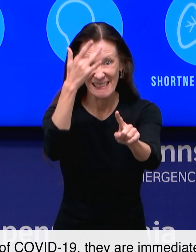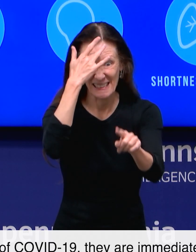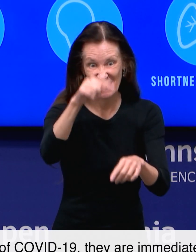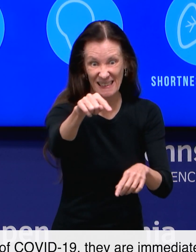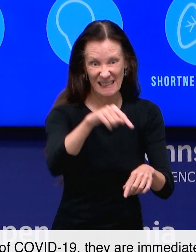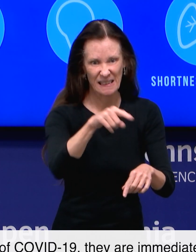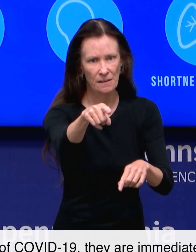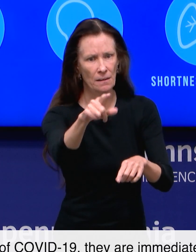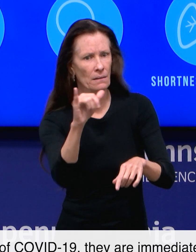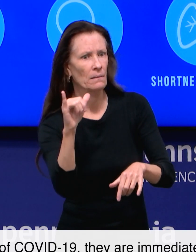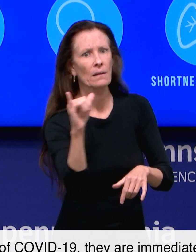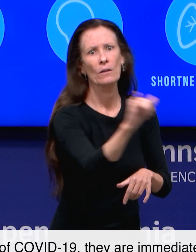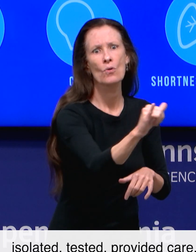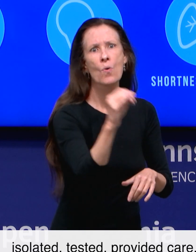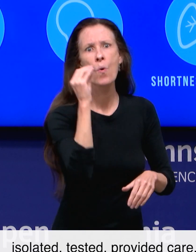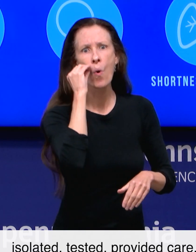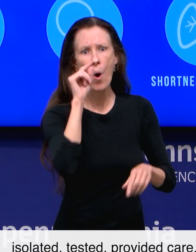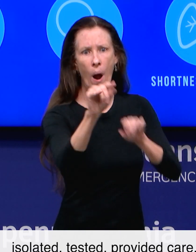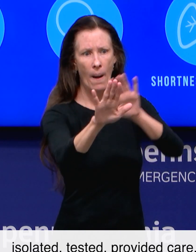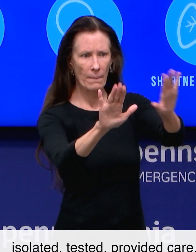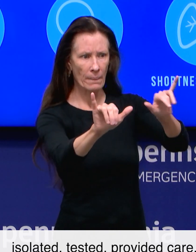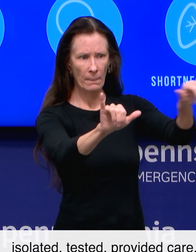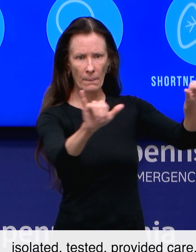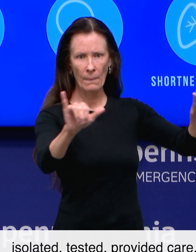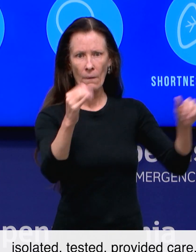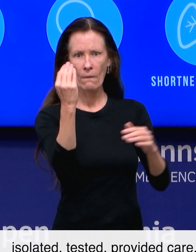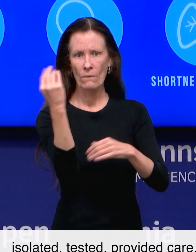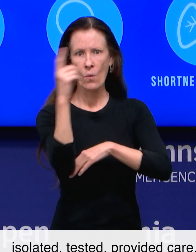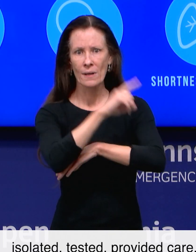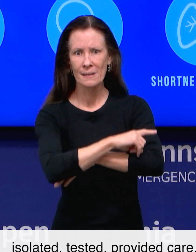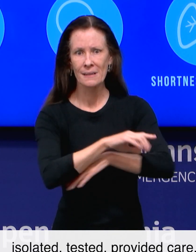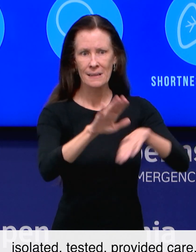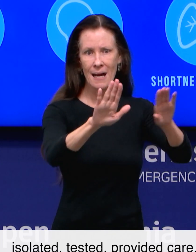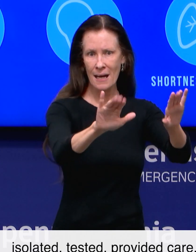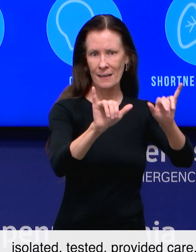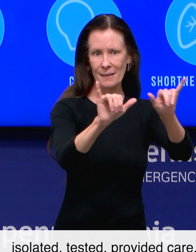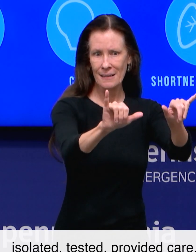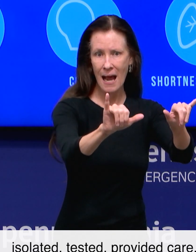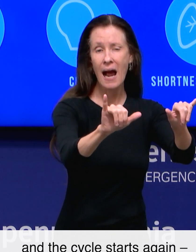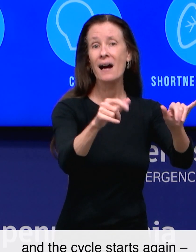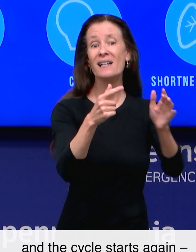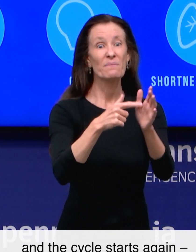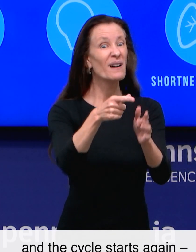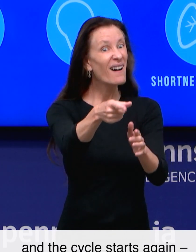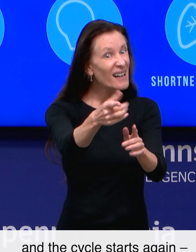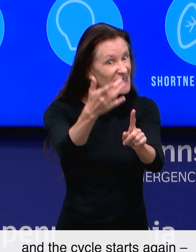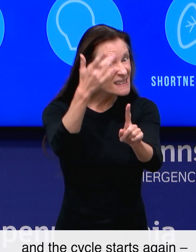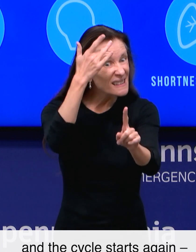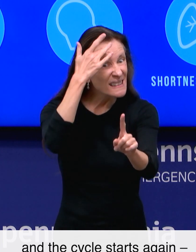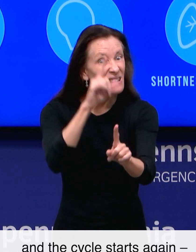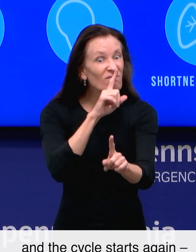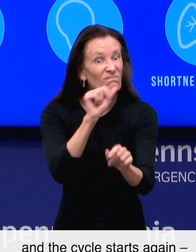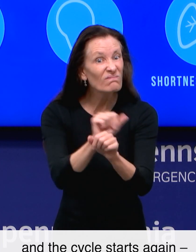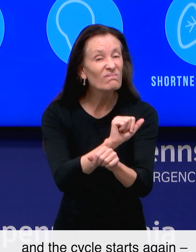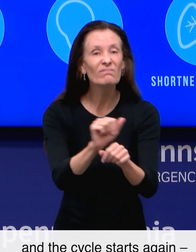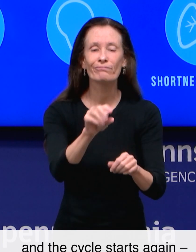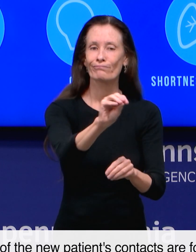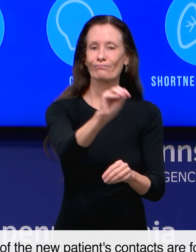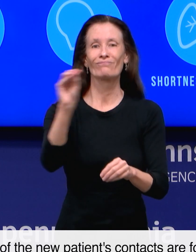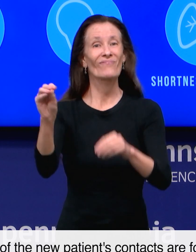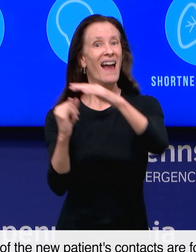-19, they are immediately isolated, tested, provided care, and the cycle starts again.